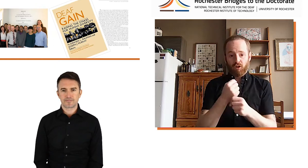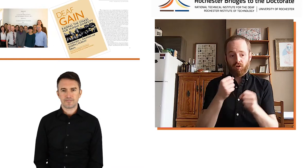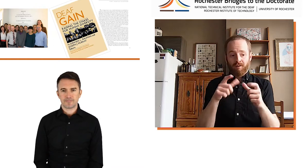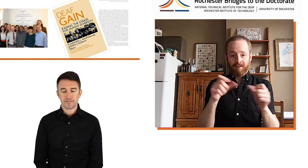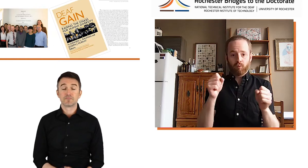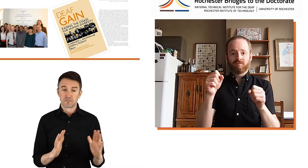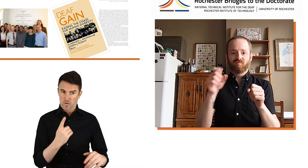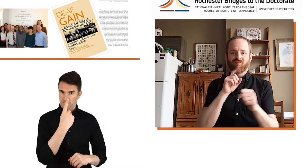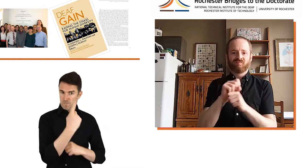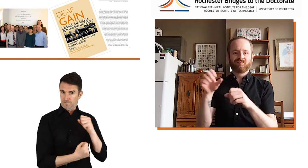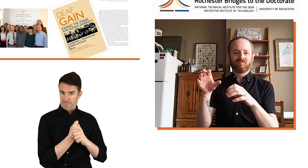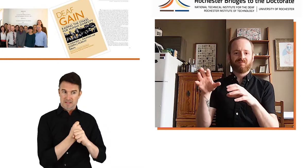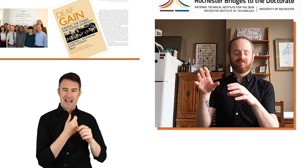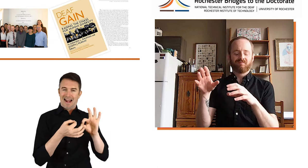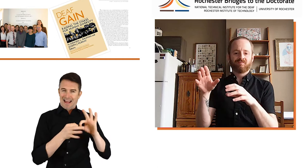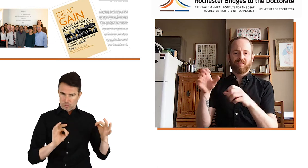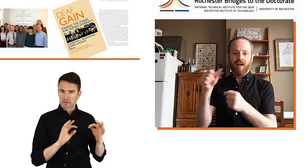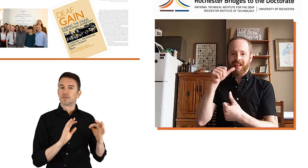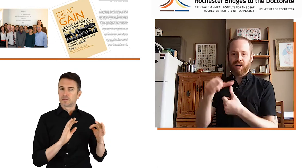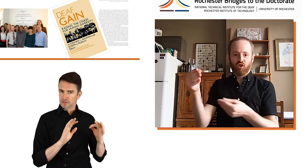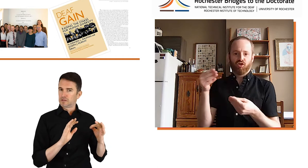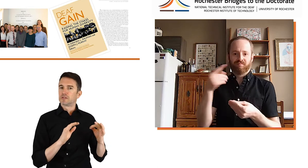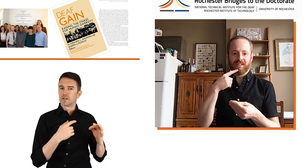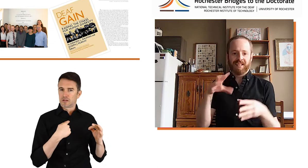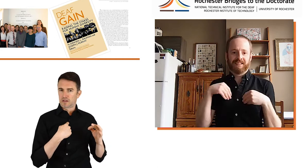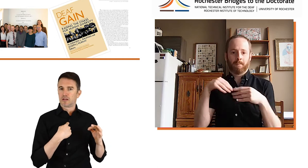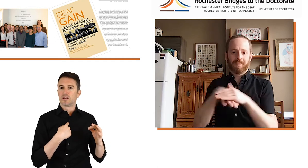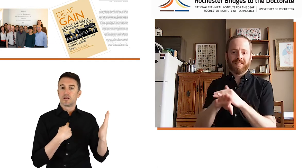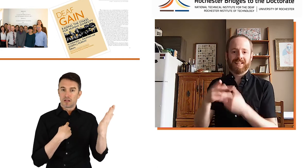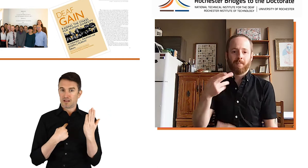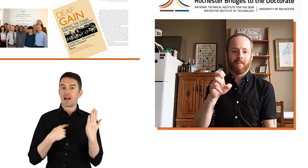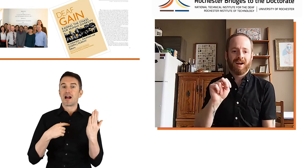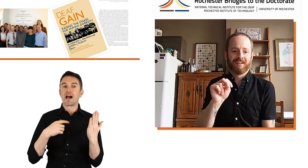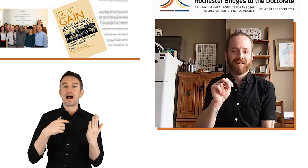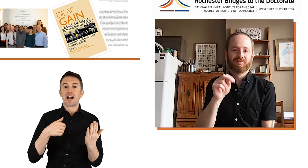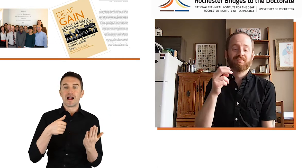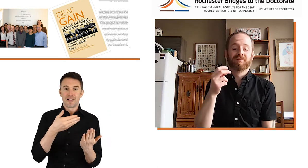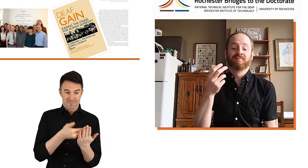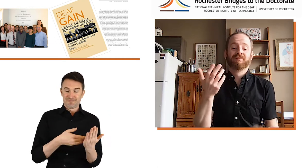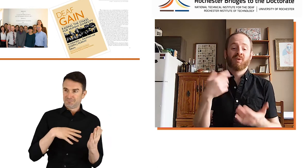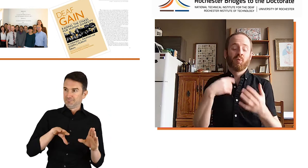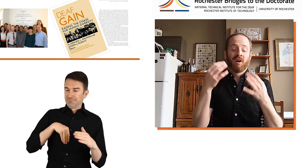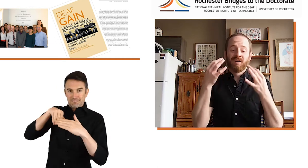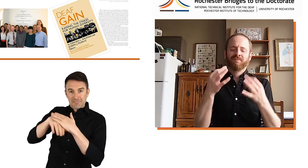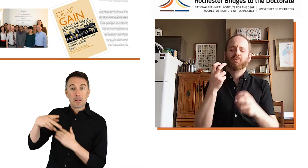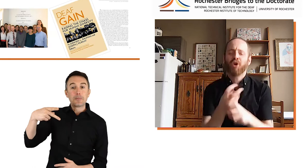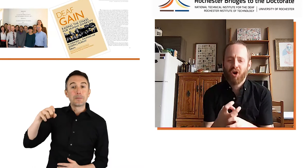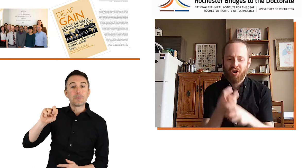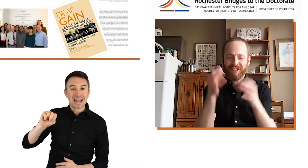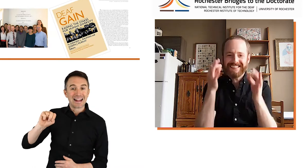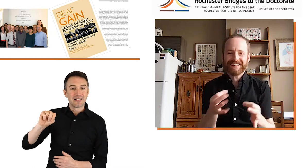So at the end of my first year in linguistics, I received a letter notifying me that I was accepted to the Penn program,